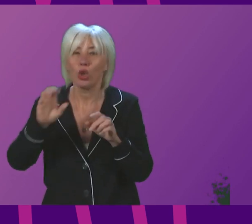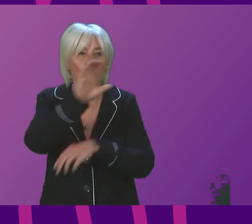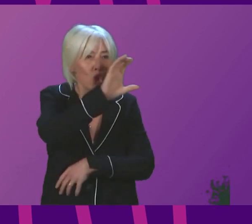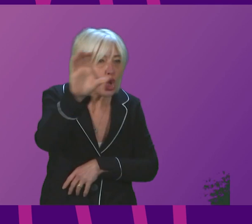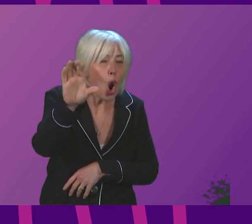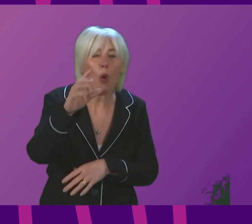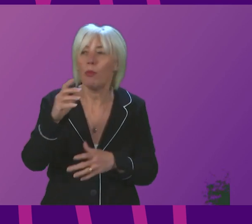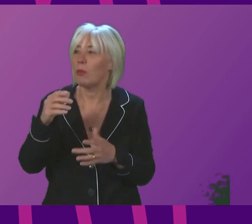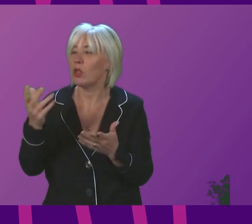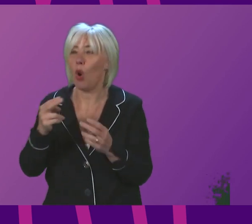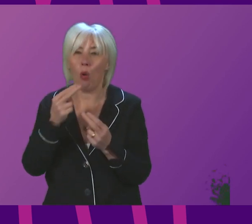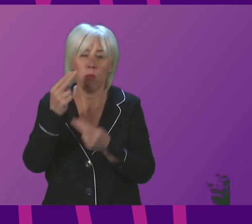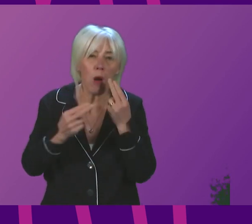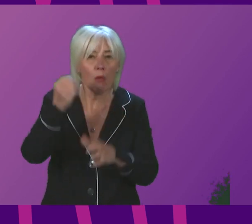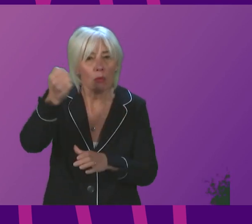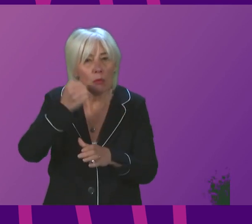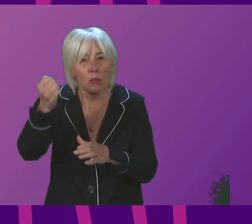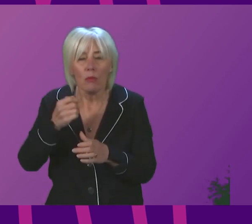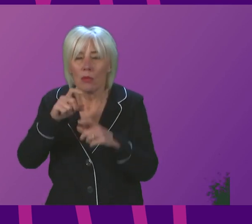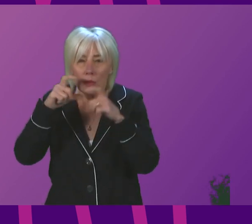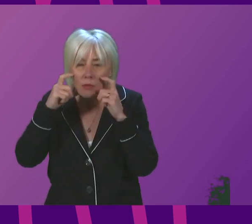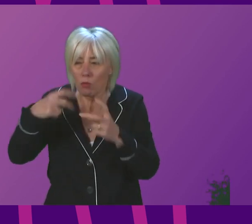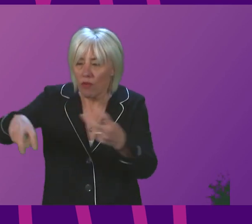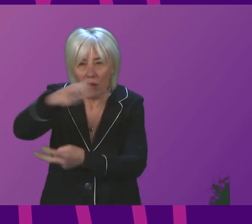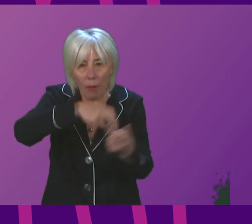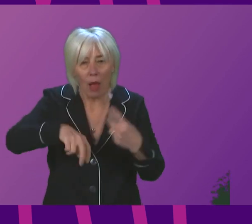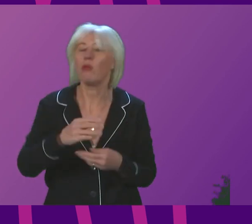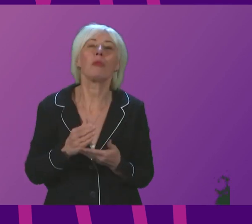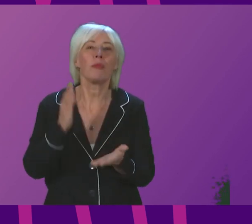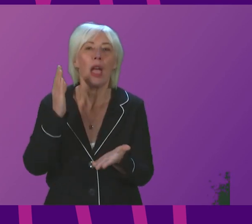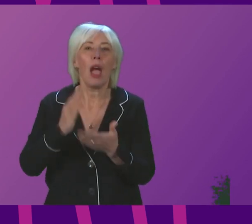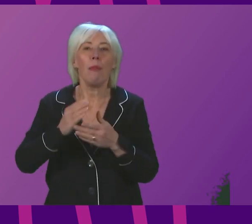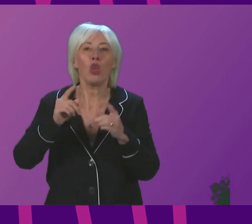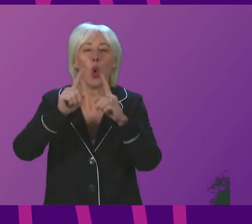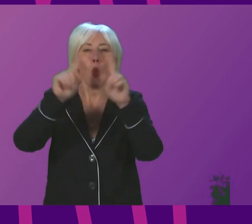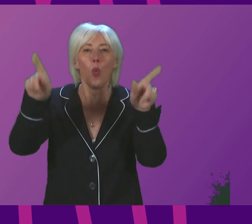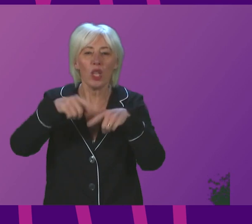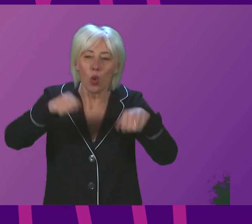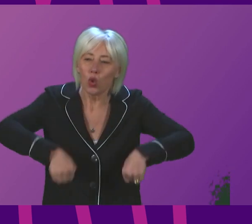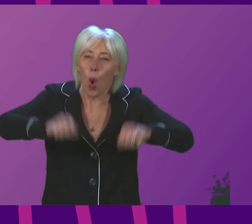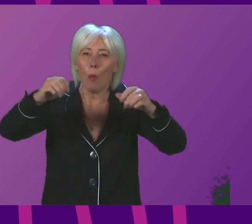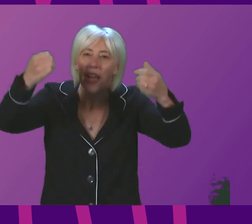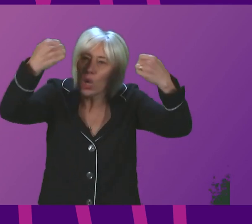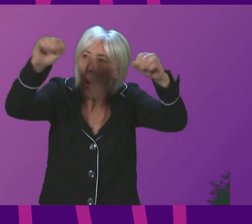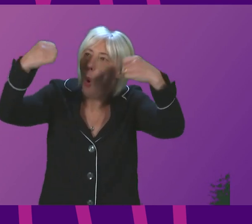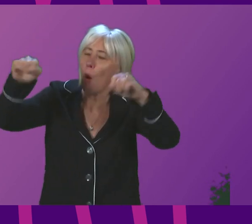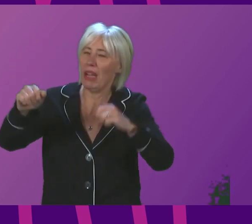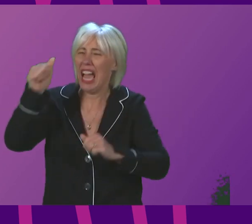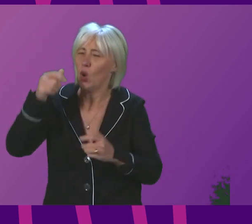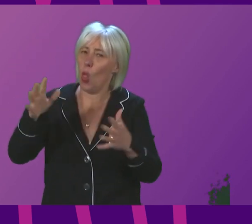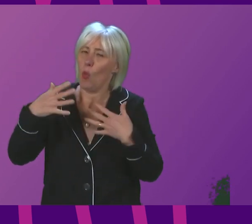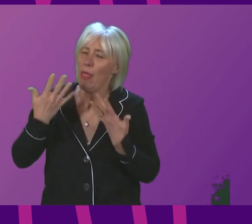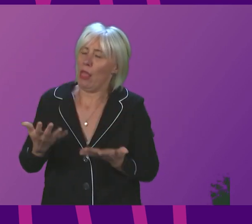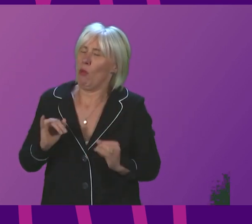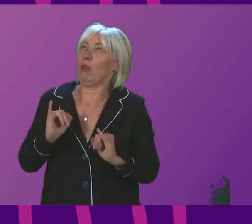moving about in hospitality. Keep windows open. Not easy, I know, in the weather we are currently experiencing. But try